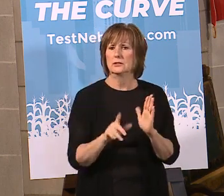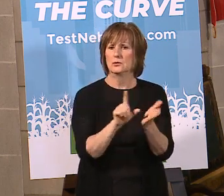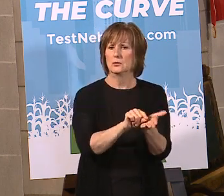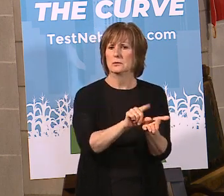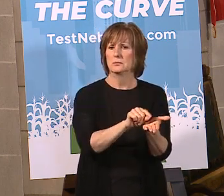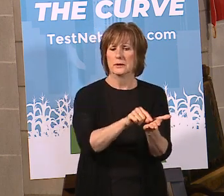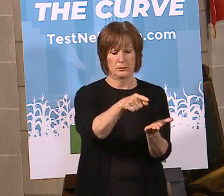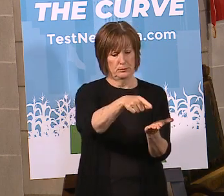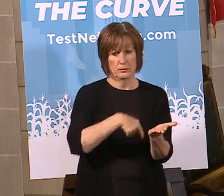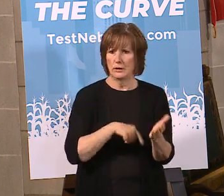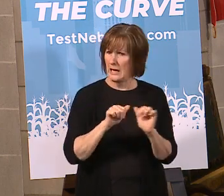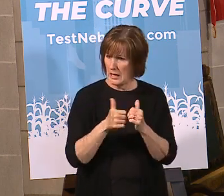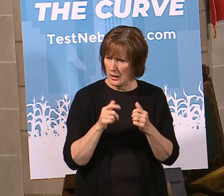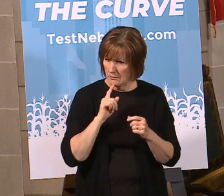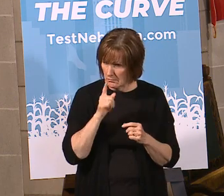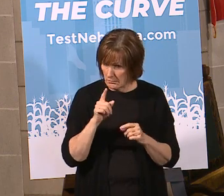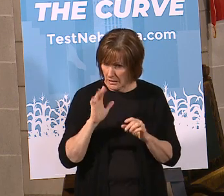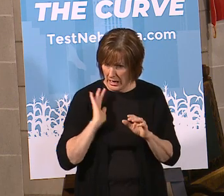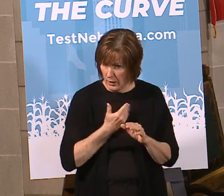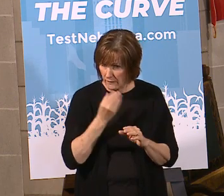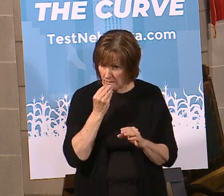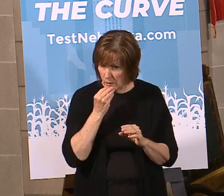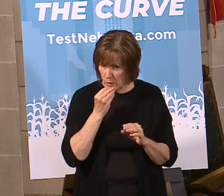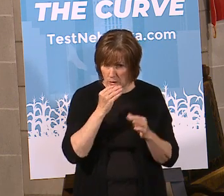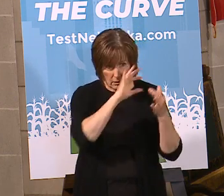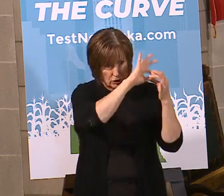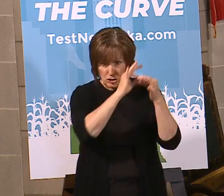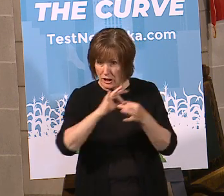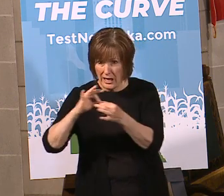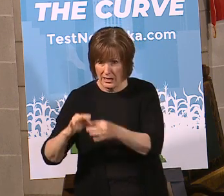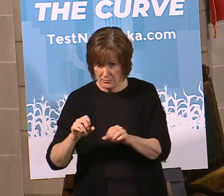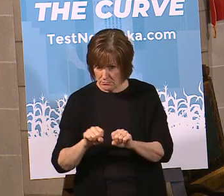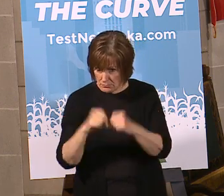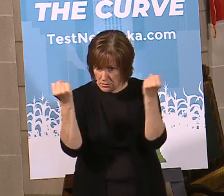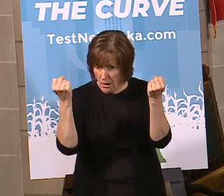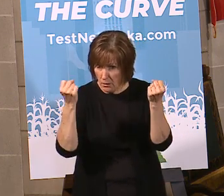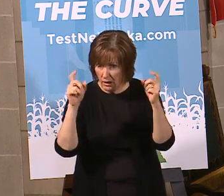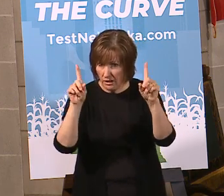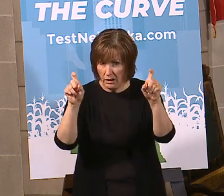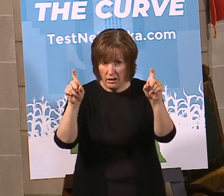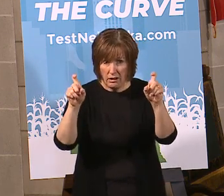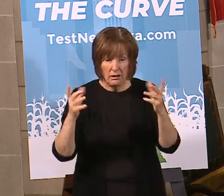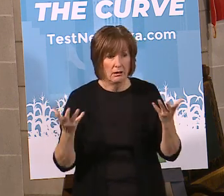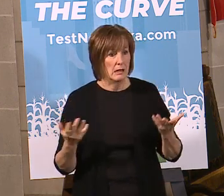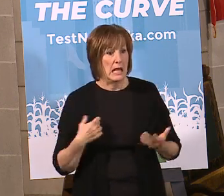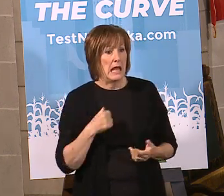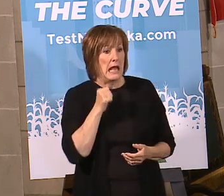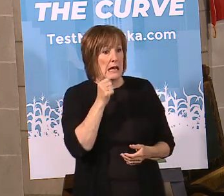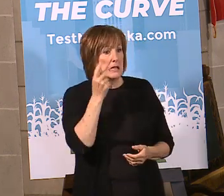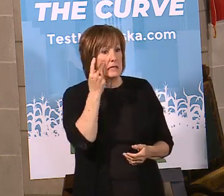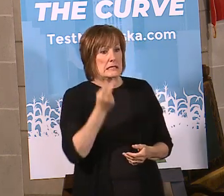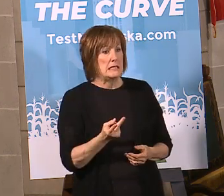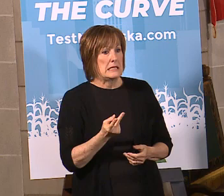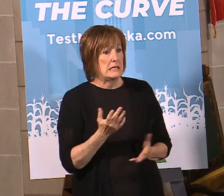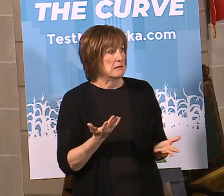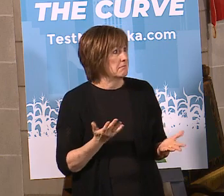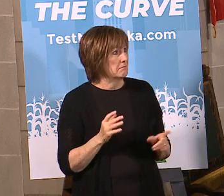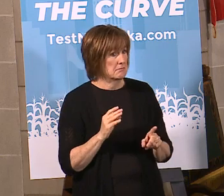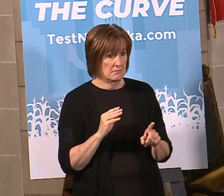is our food chain? So I did not see ads in the Omaha World Hill, Martha. Okay, so I'm going to go a little off script.